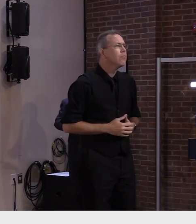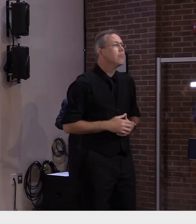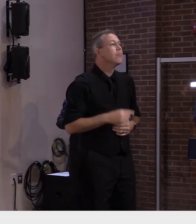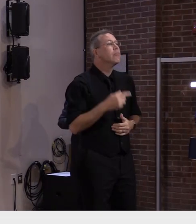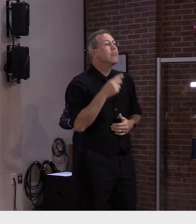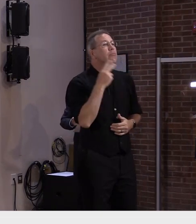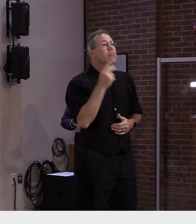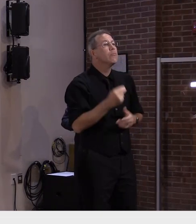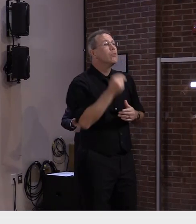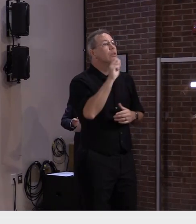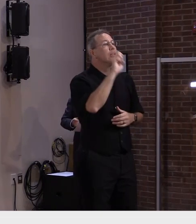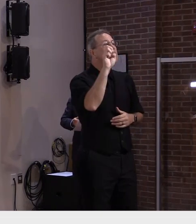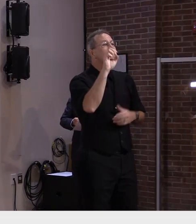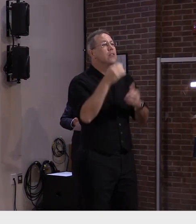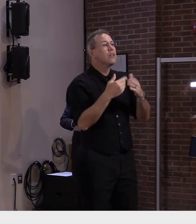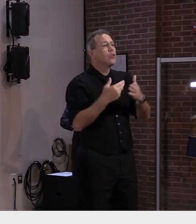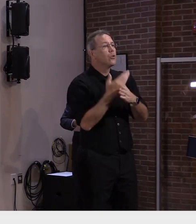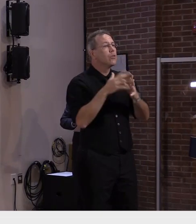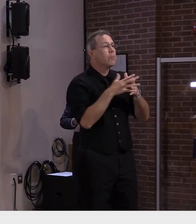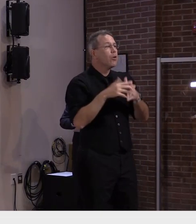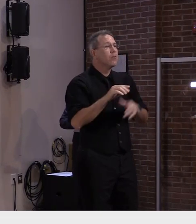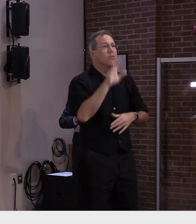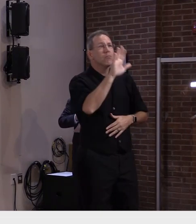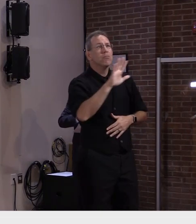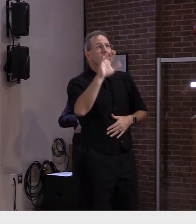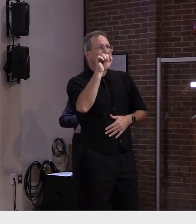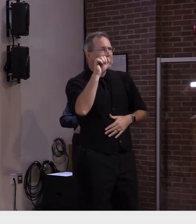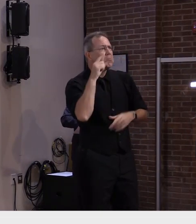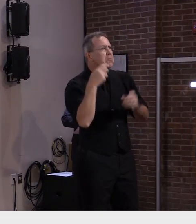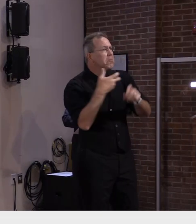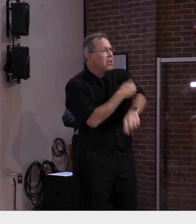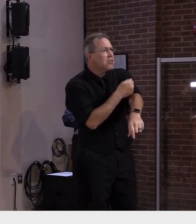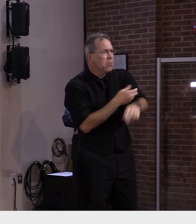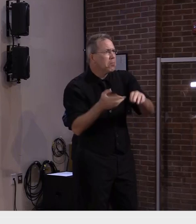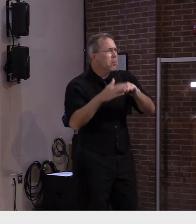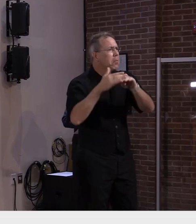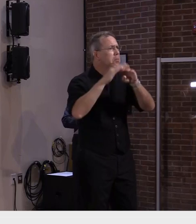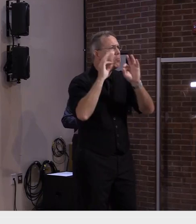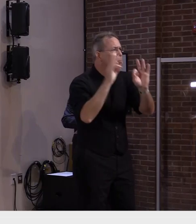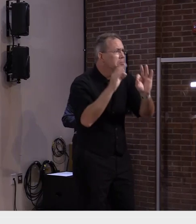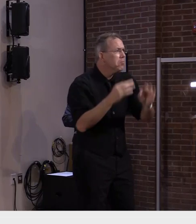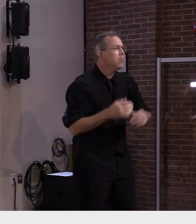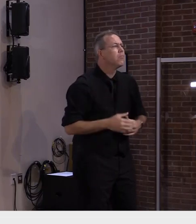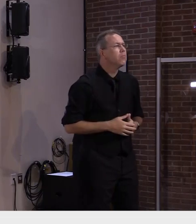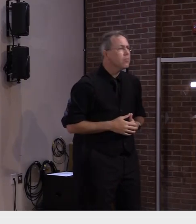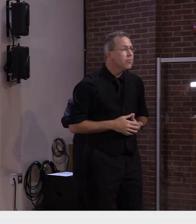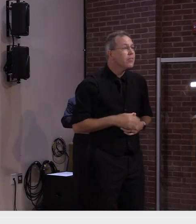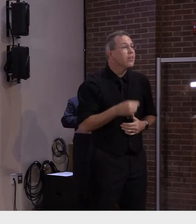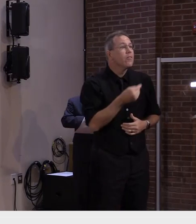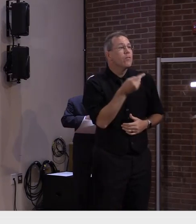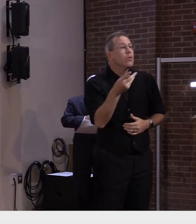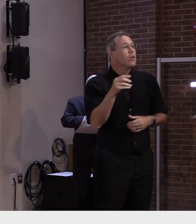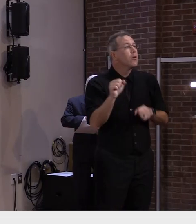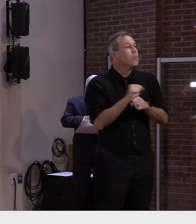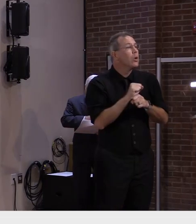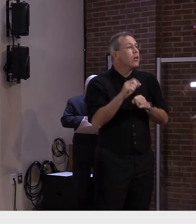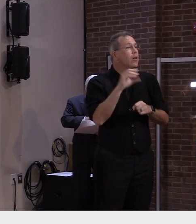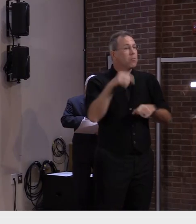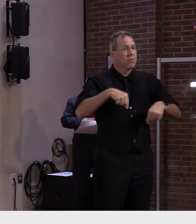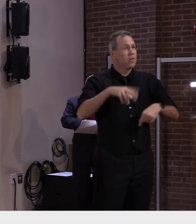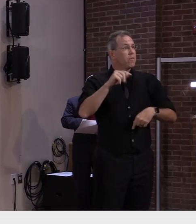recently we've seen several Vermont employers and institutions especially in